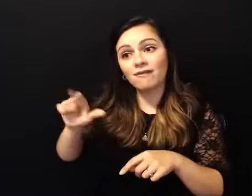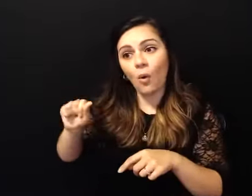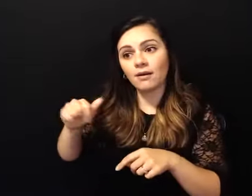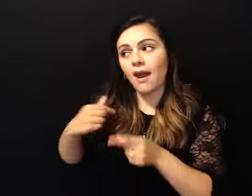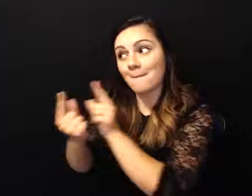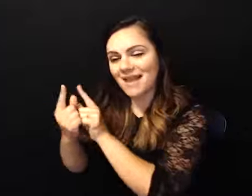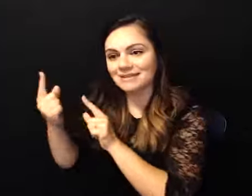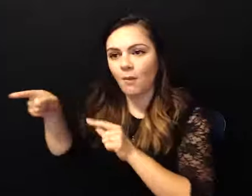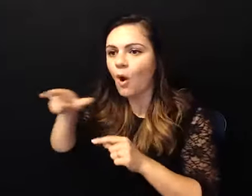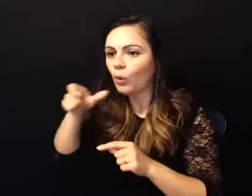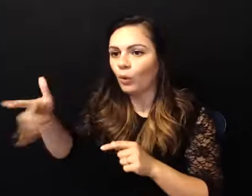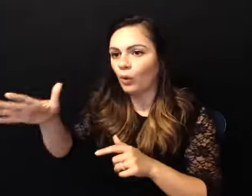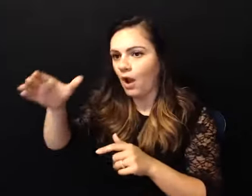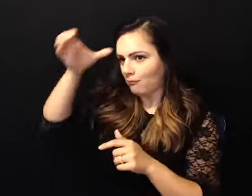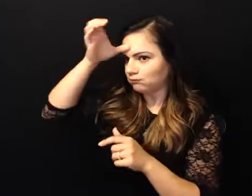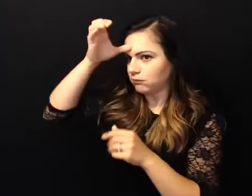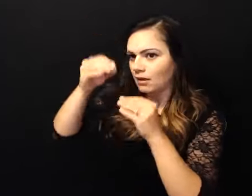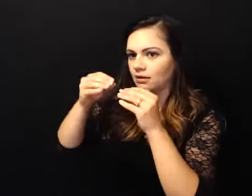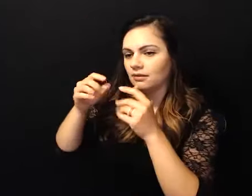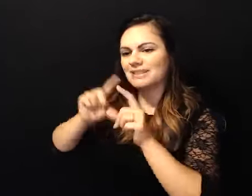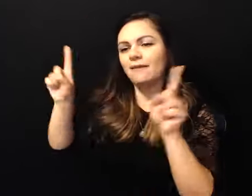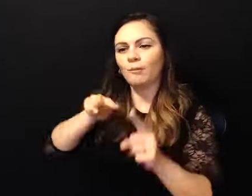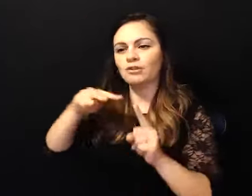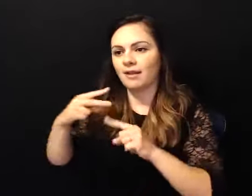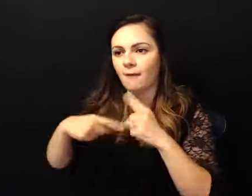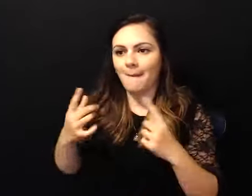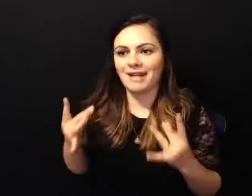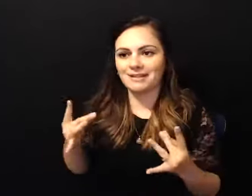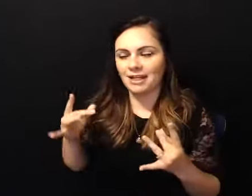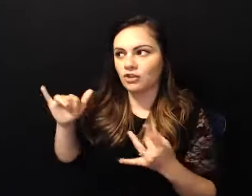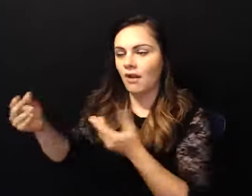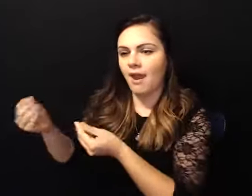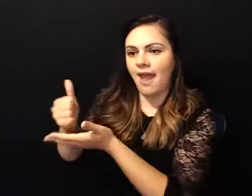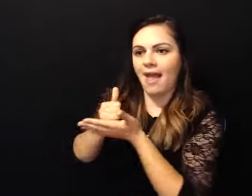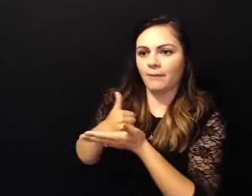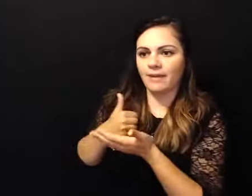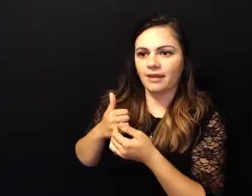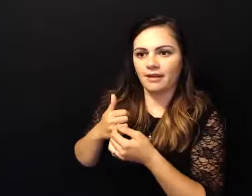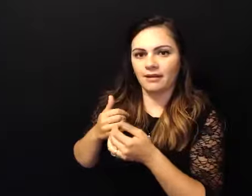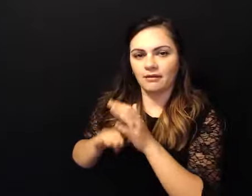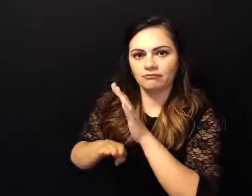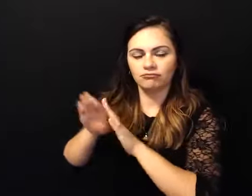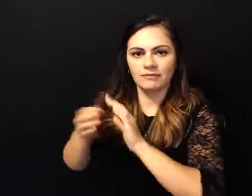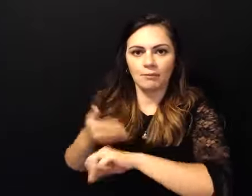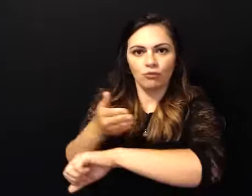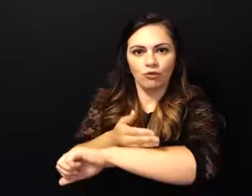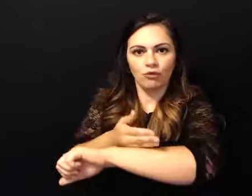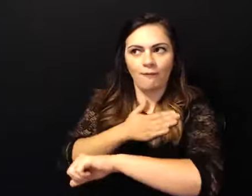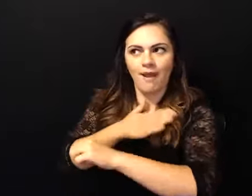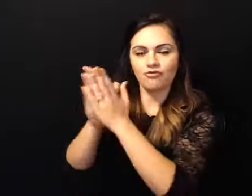really could relate to that kind of strengthening my uh my prayer and my relationship uh and through meditation with my higher power and it meant